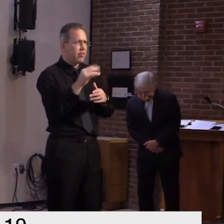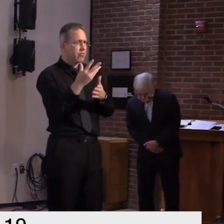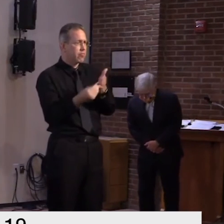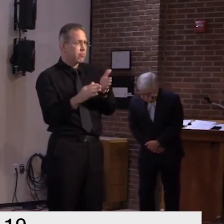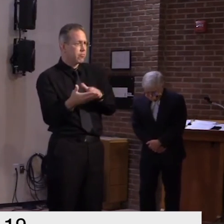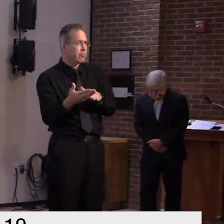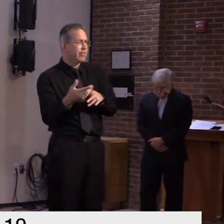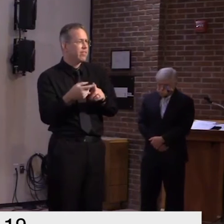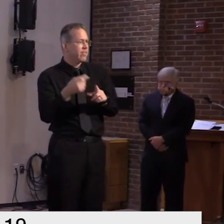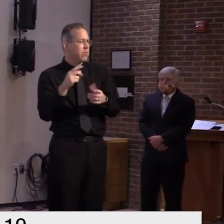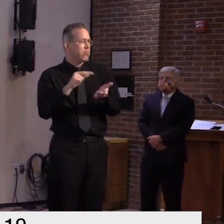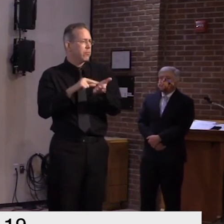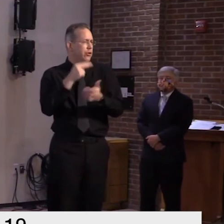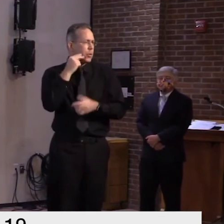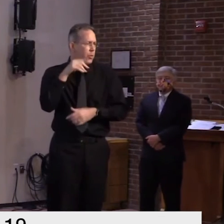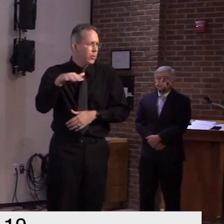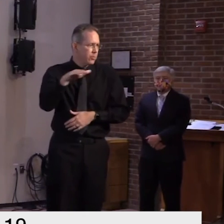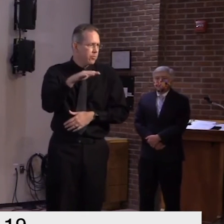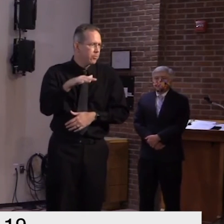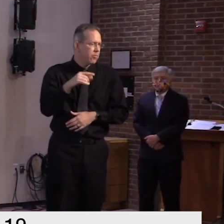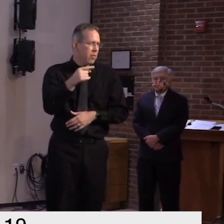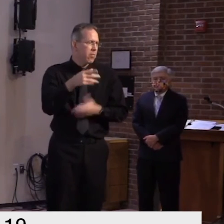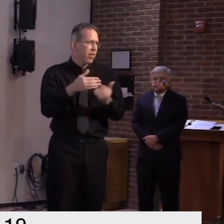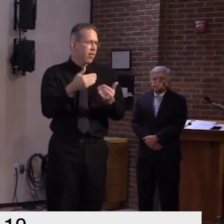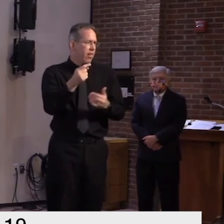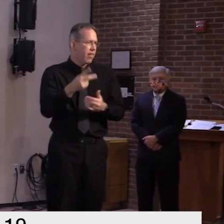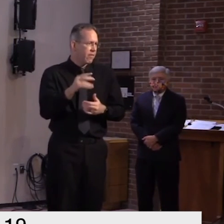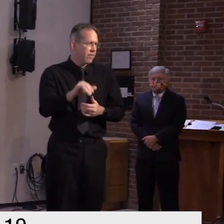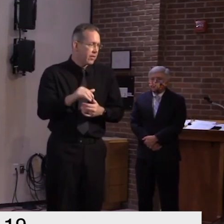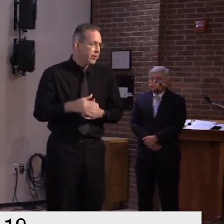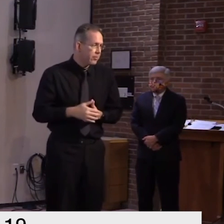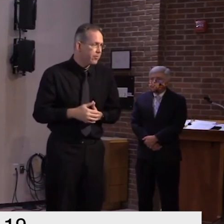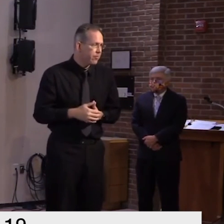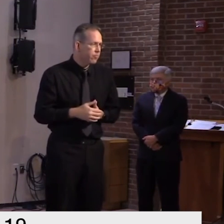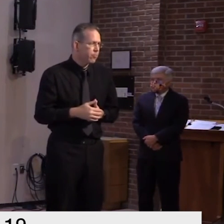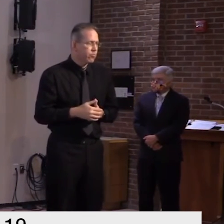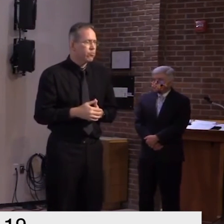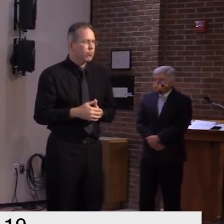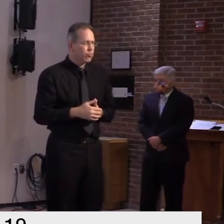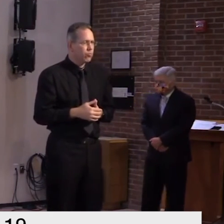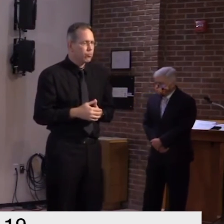okay thank you